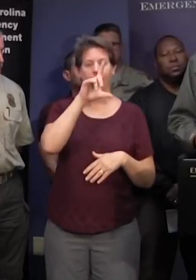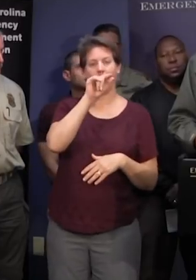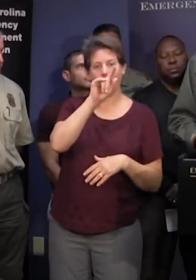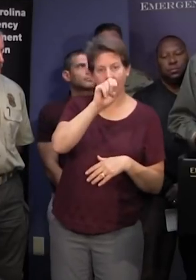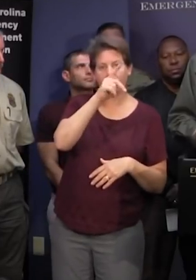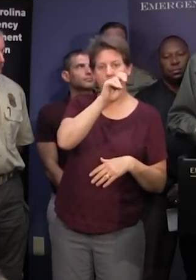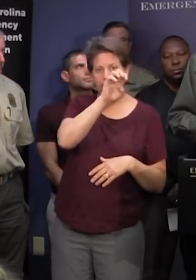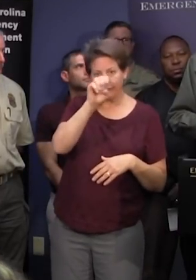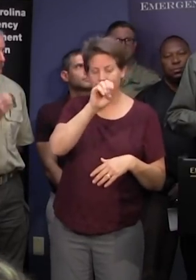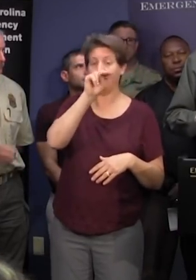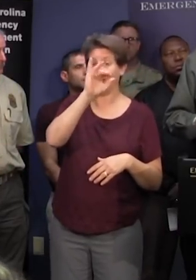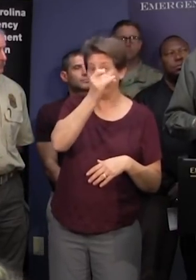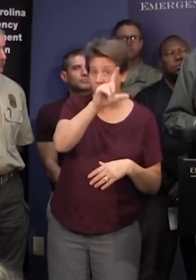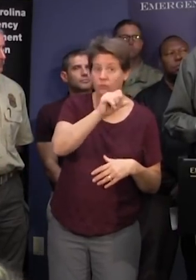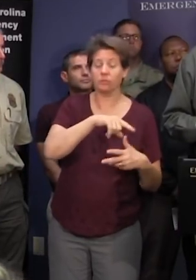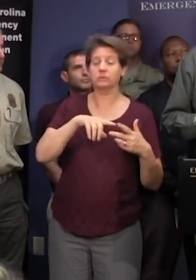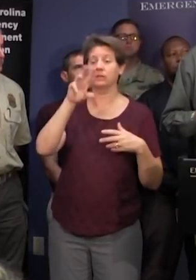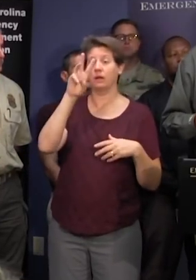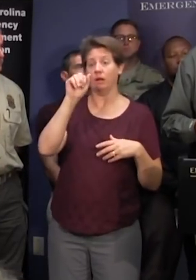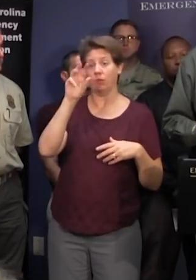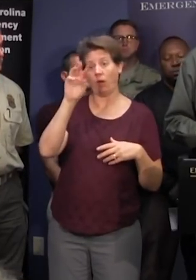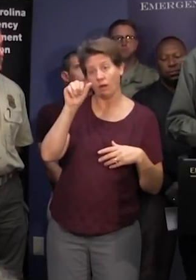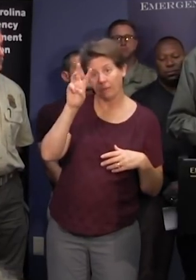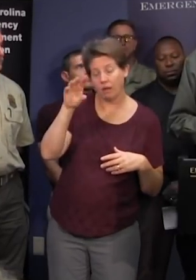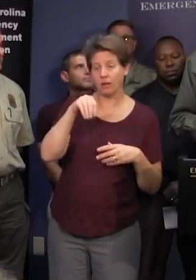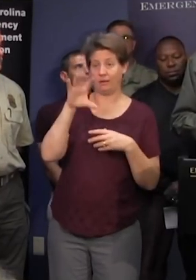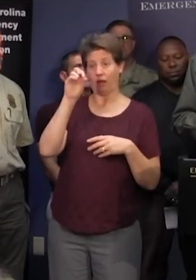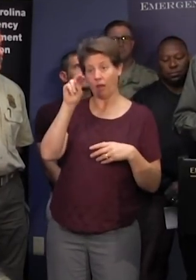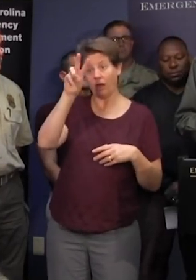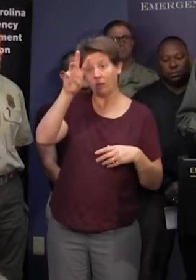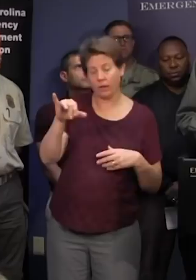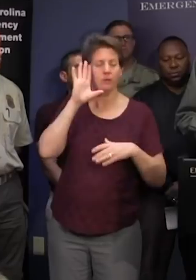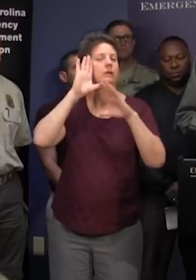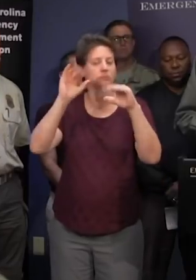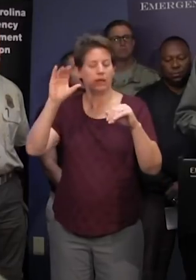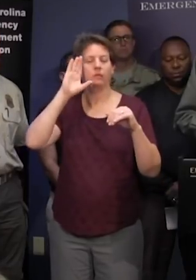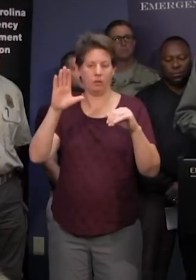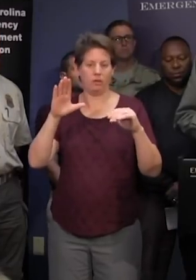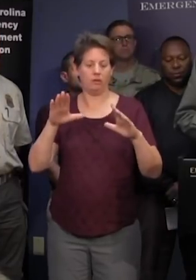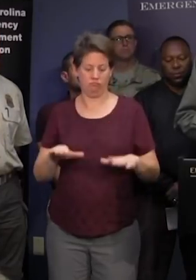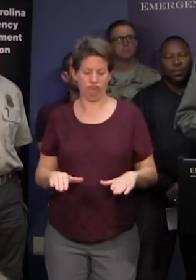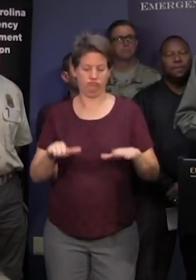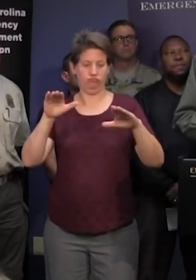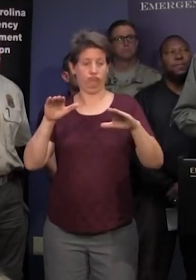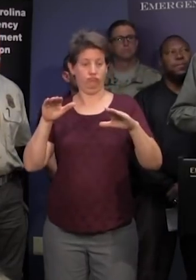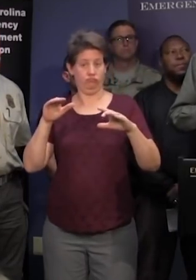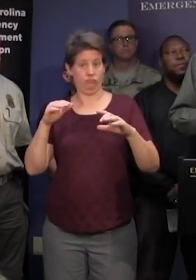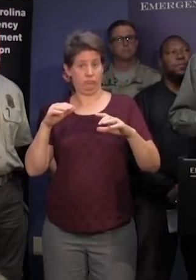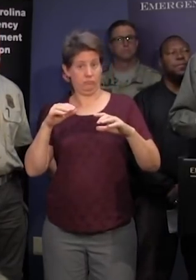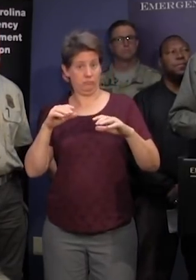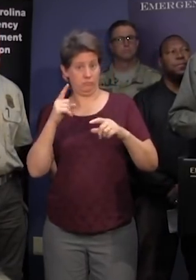the nichols area and the walk them all river and the conway area to rise above moderate flood stage